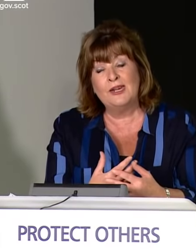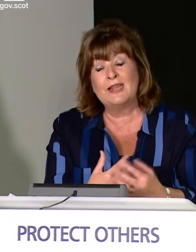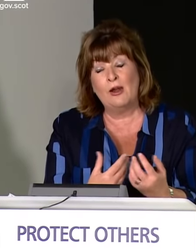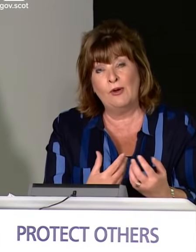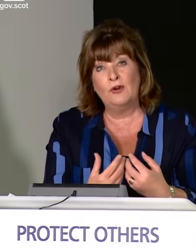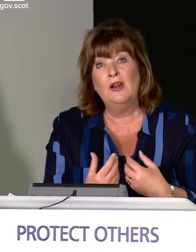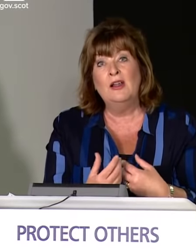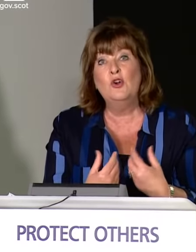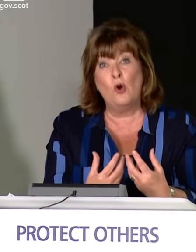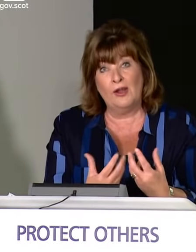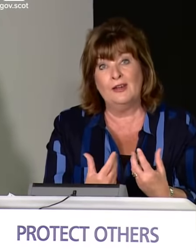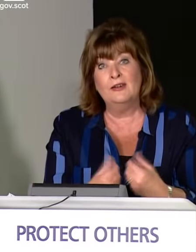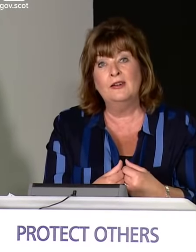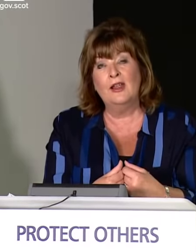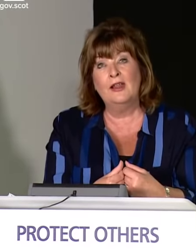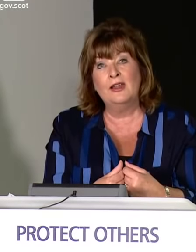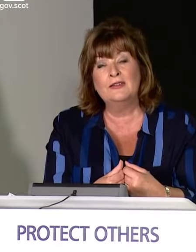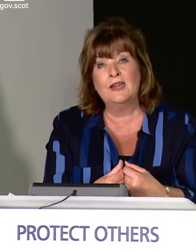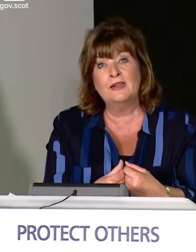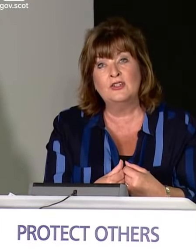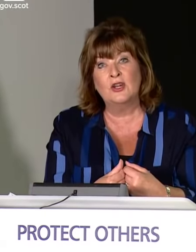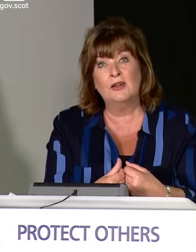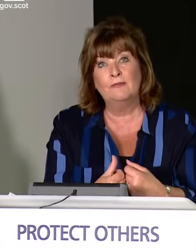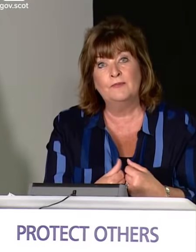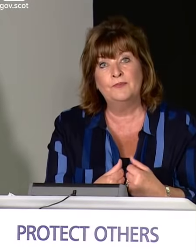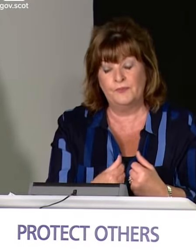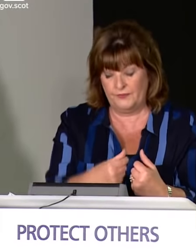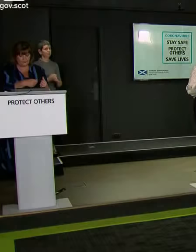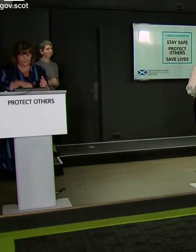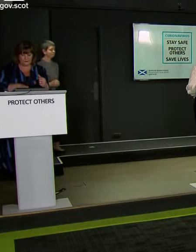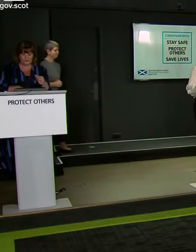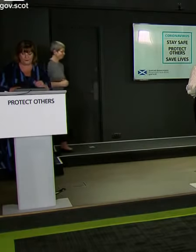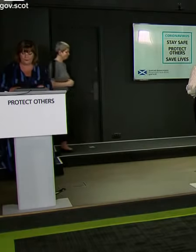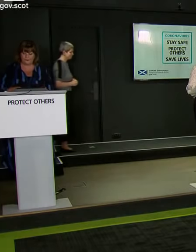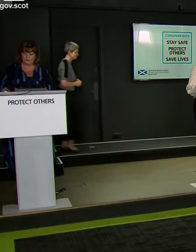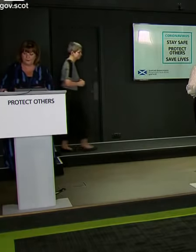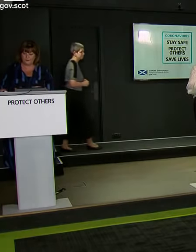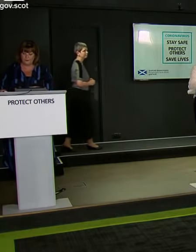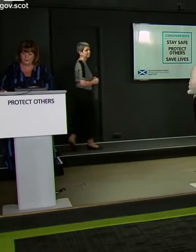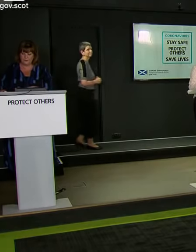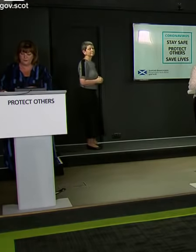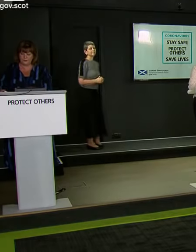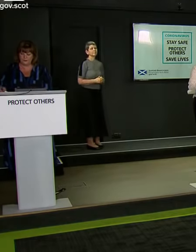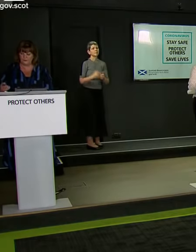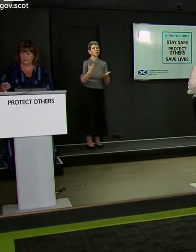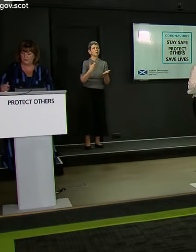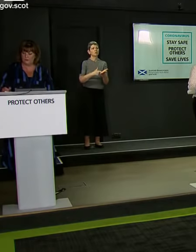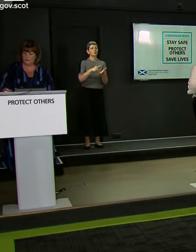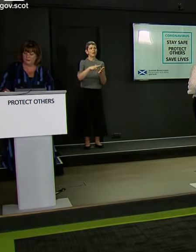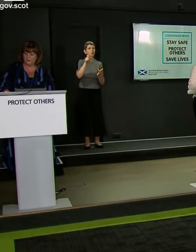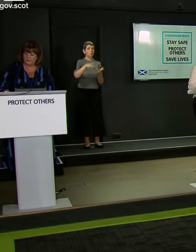still take place, however, not inside as yet. Vivian Aitken from The Record.